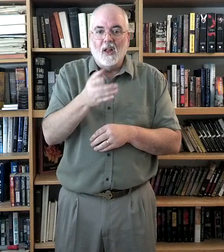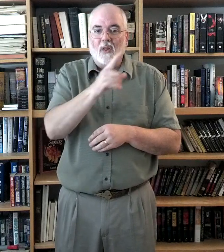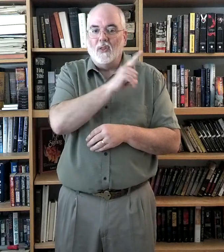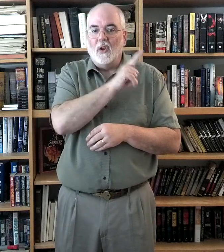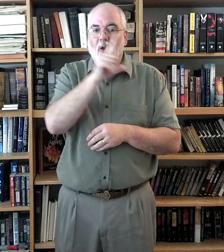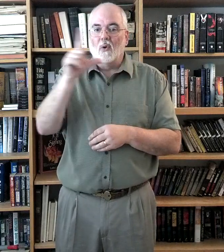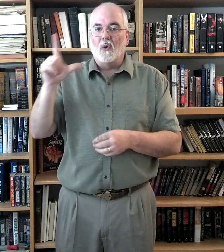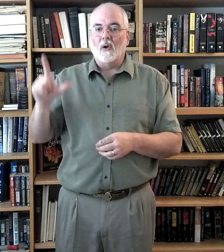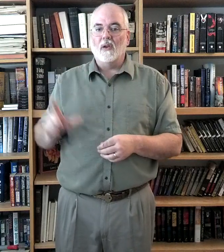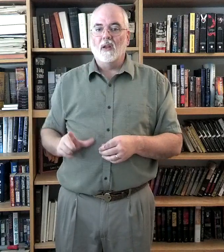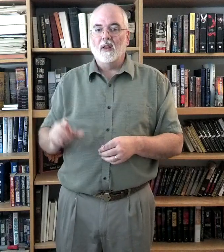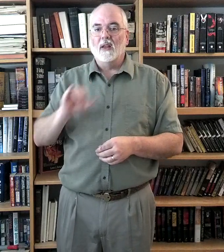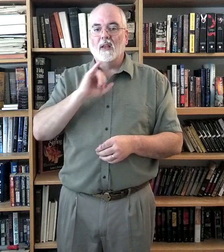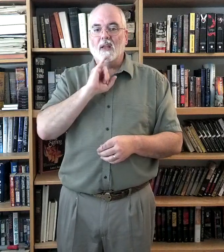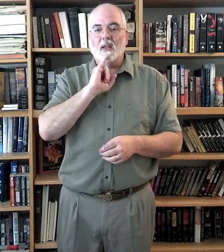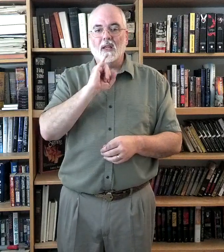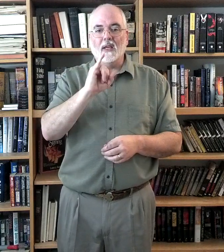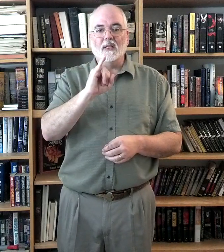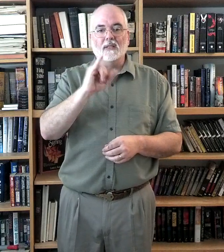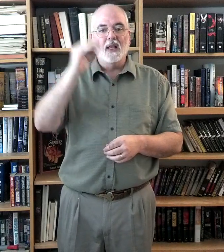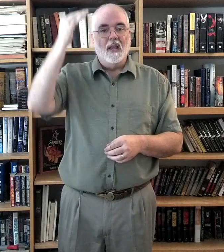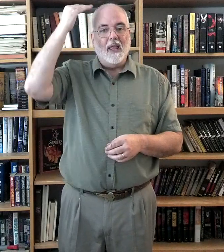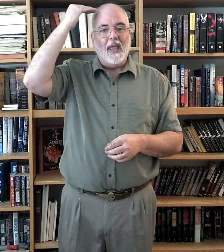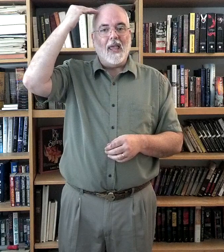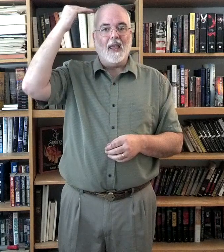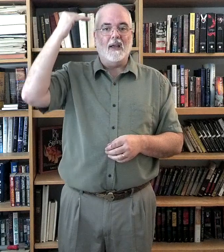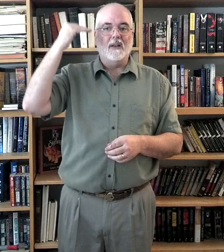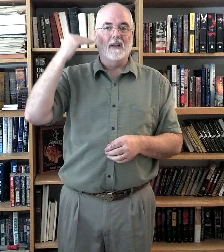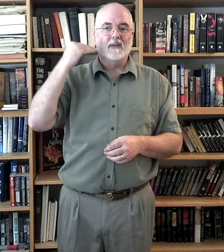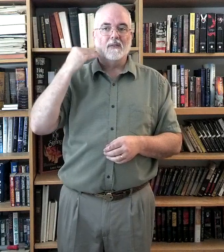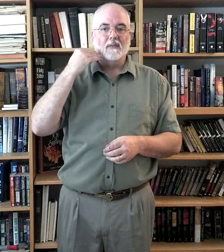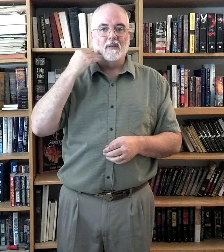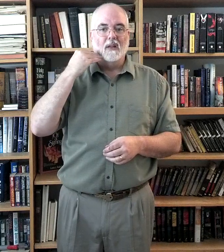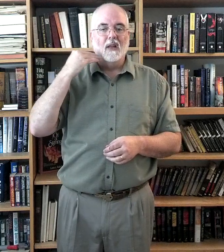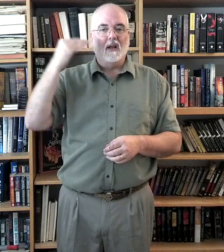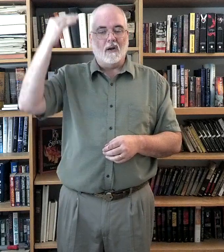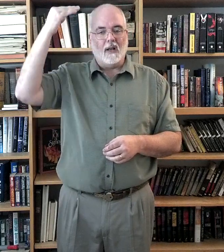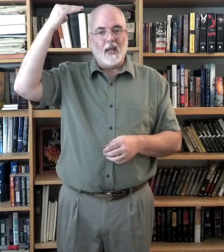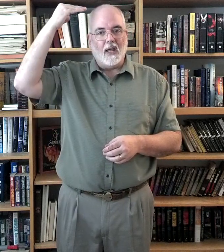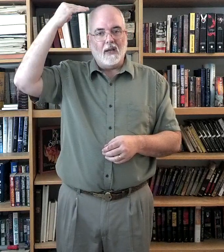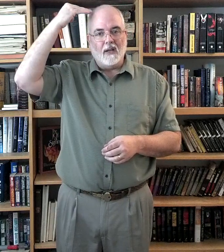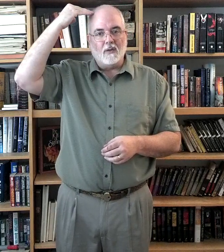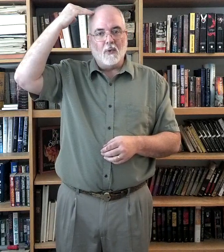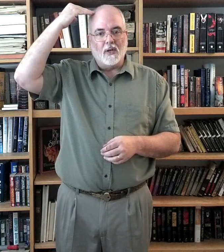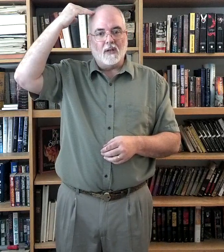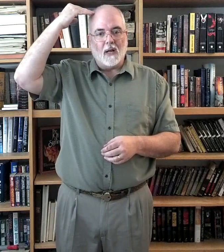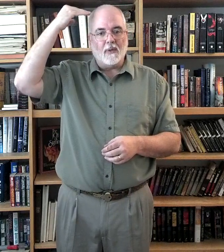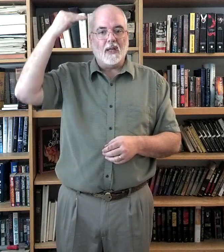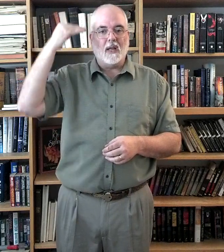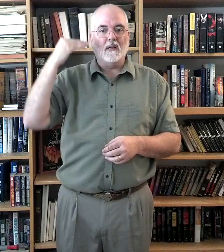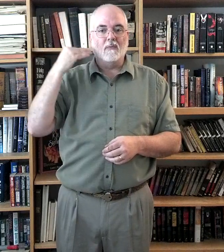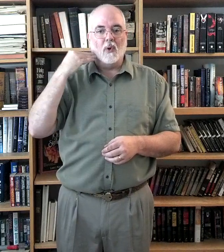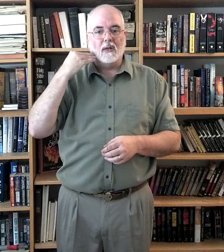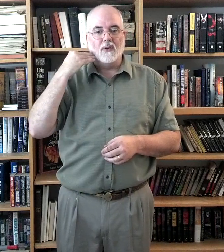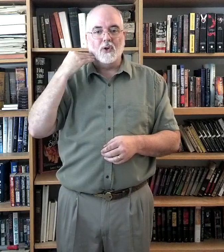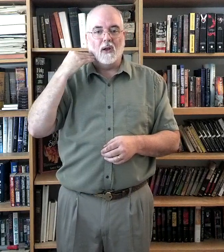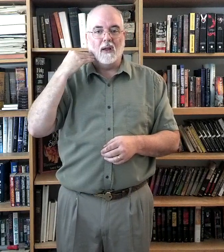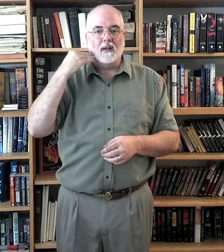The Lord is head. All right? Head is you point to the top of the head and point to the jawline.